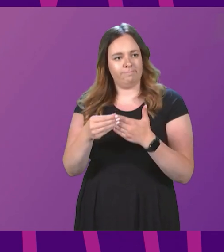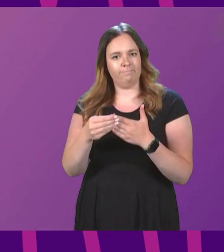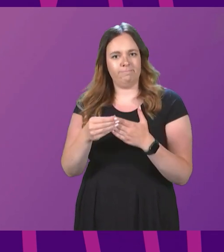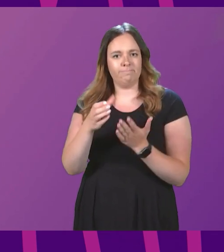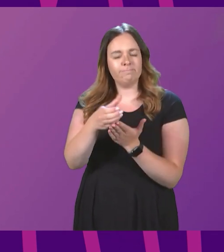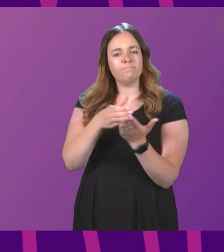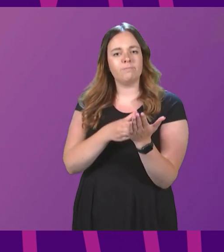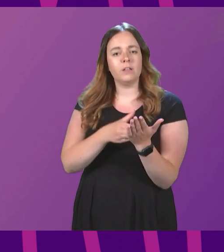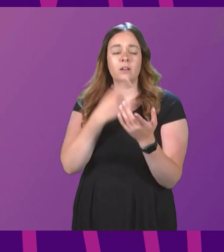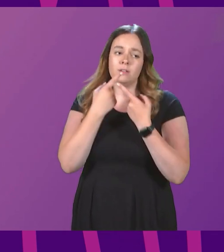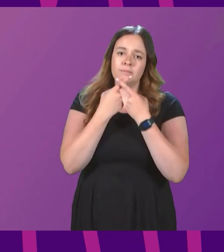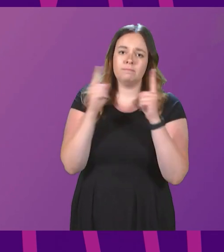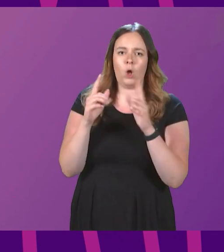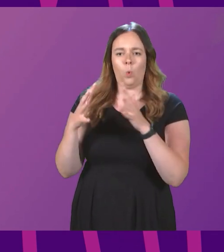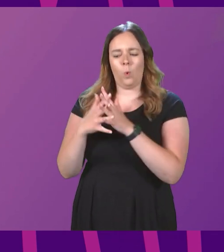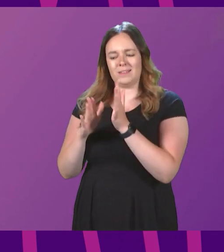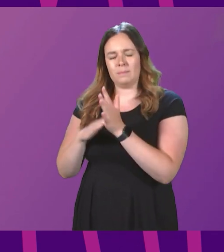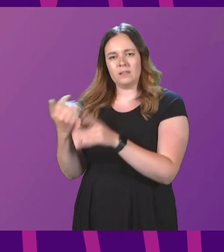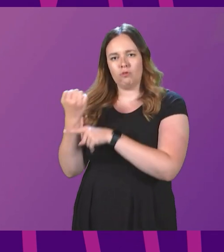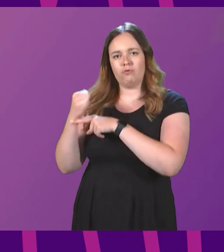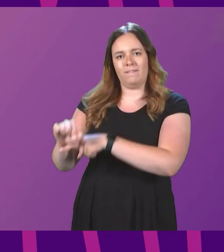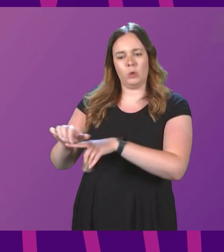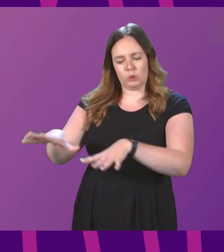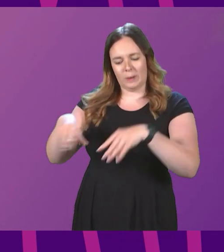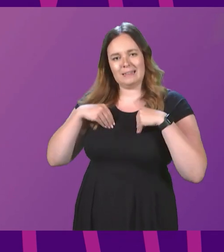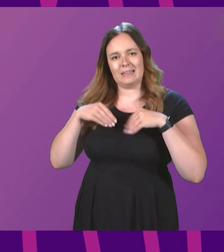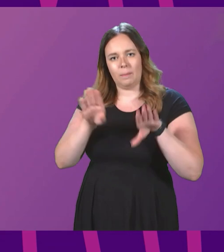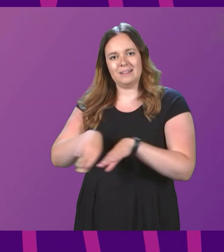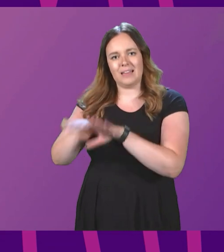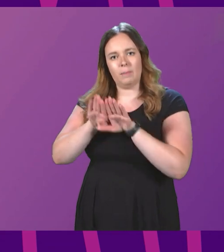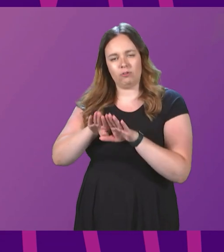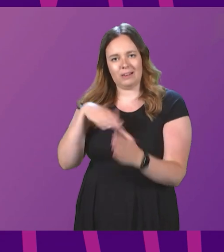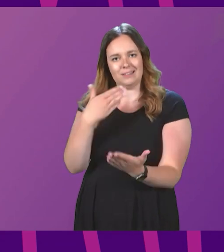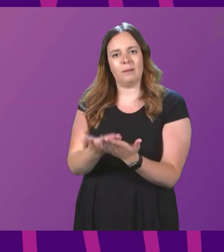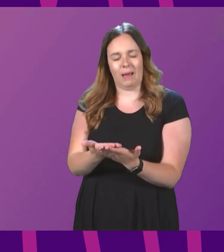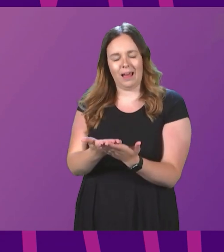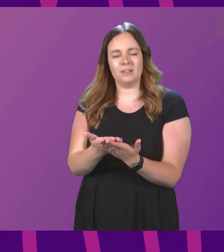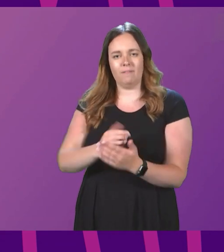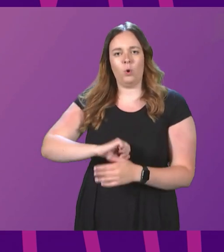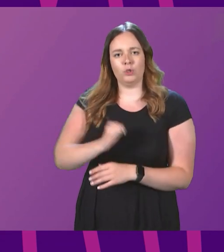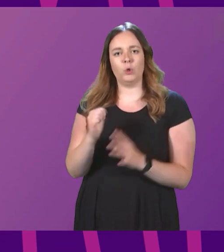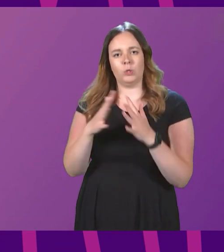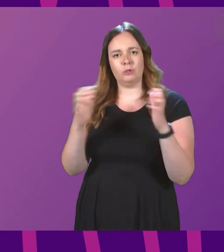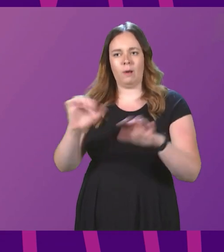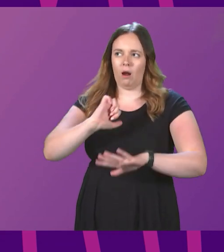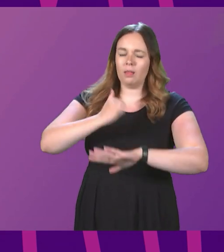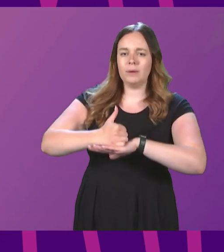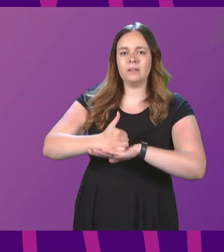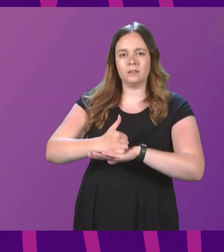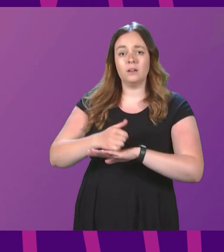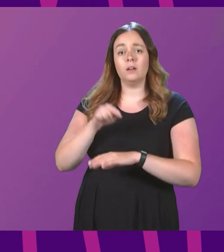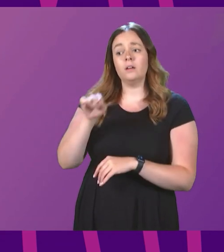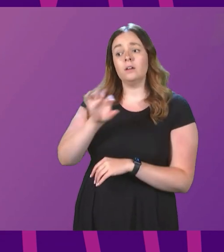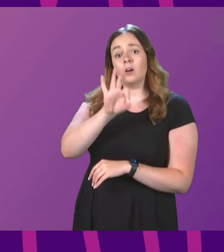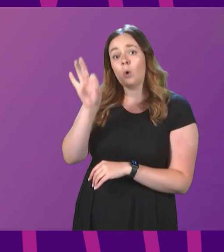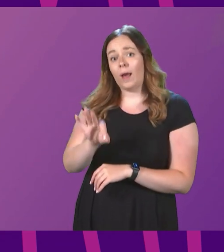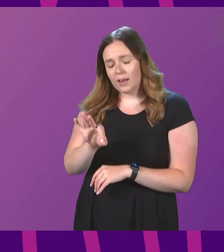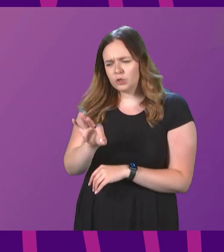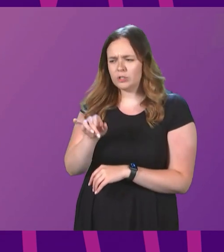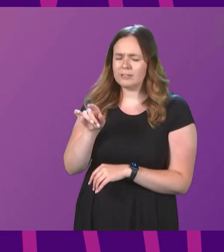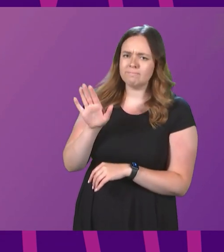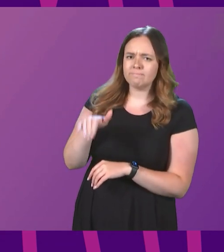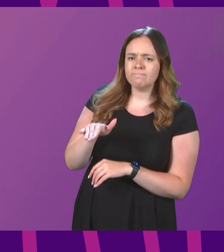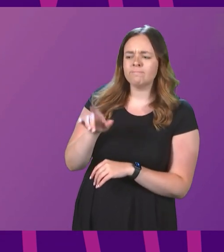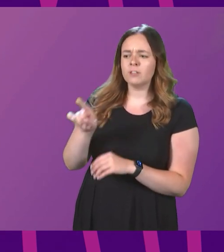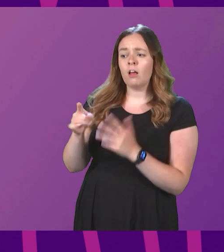addressed Westminster's refusal to accept the democratic demand for a Scottish Parliament with this question, what